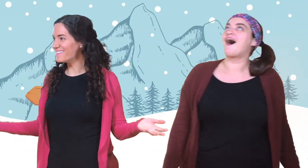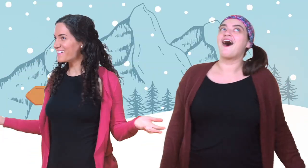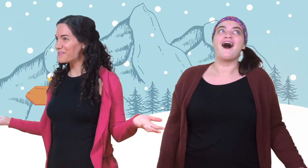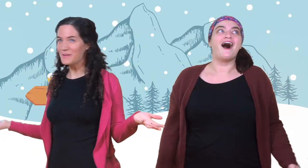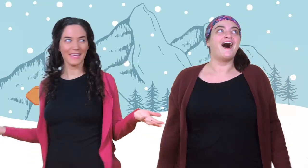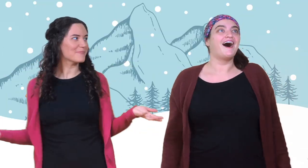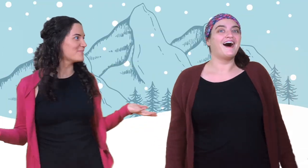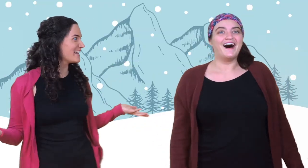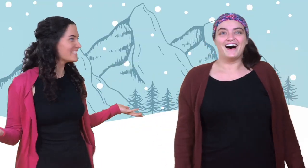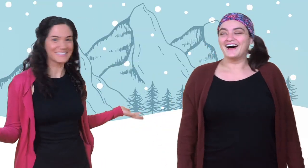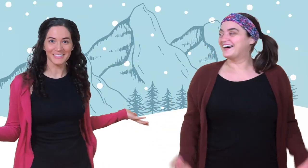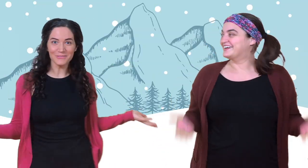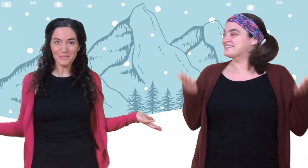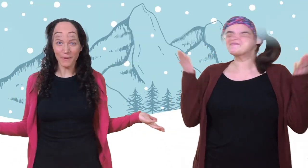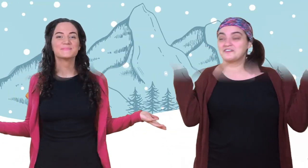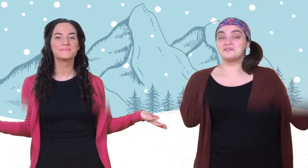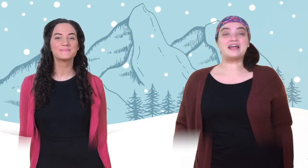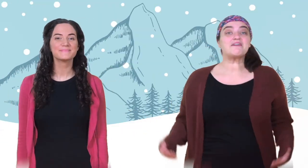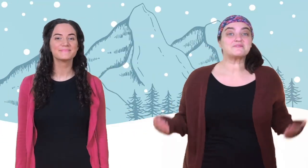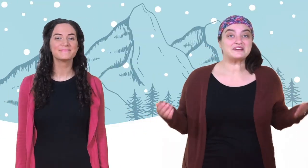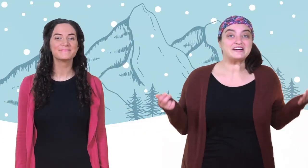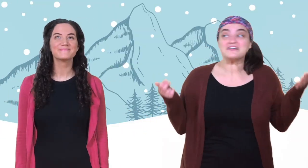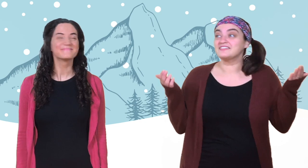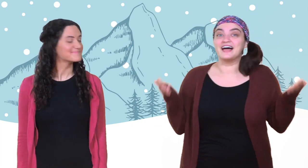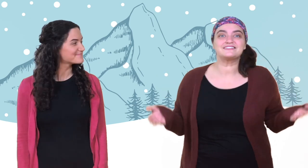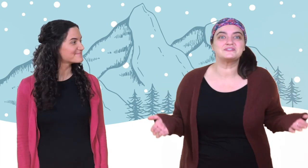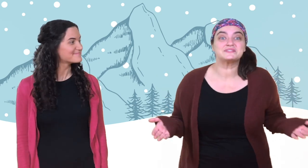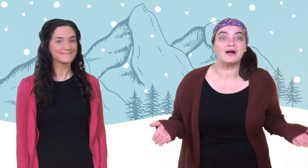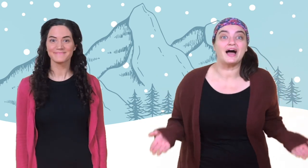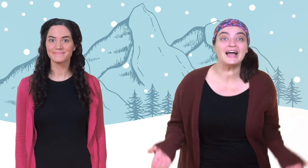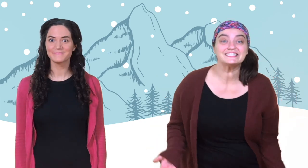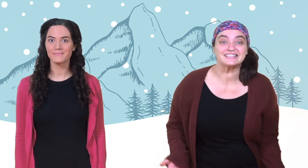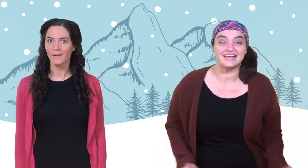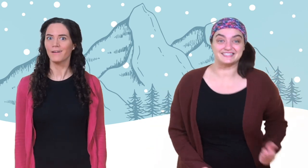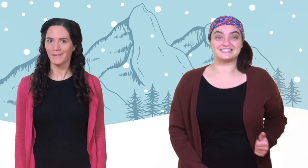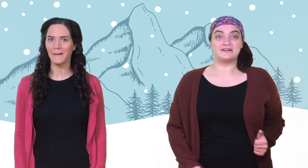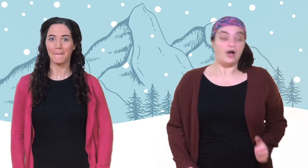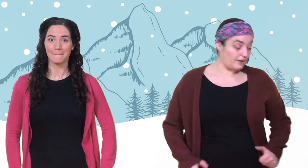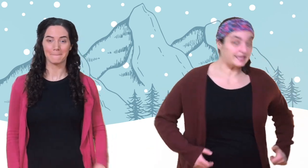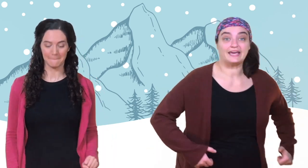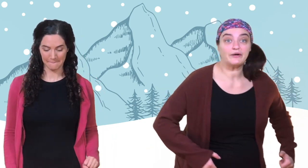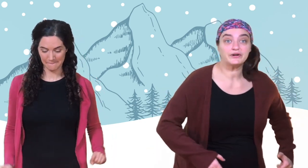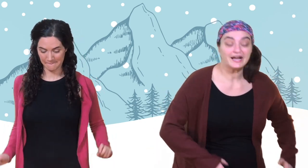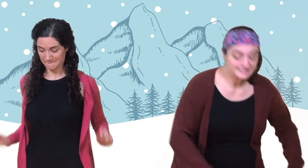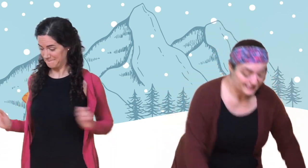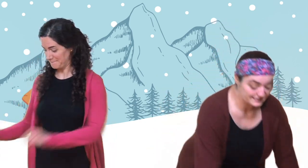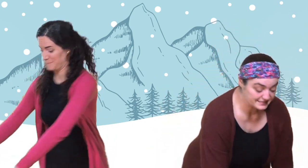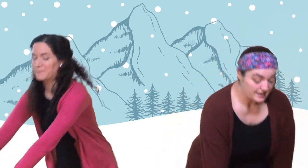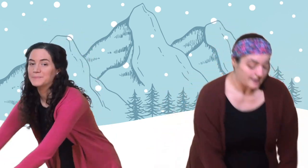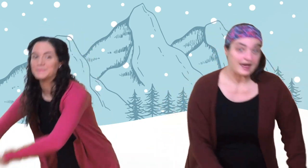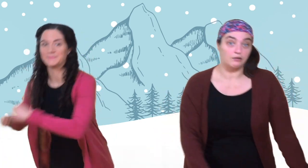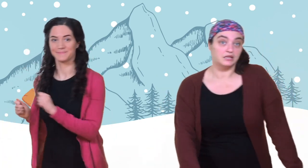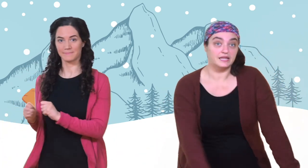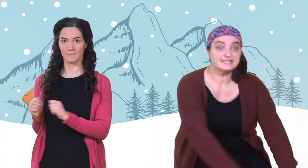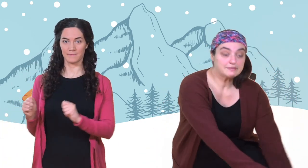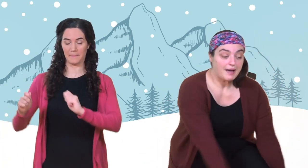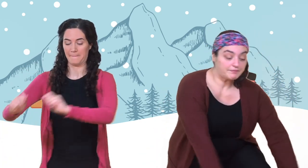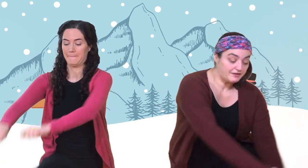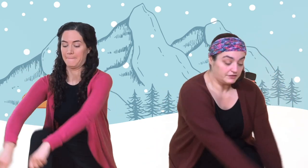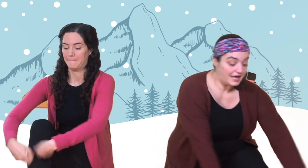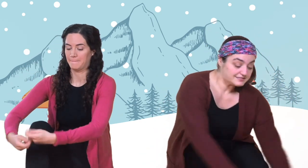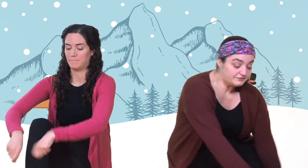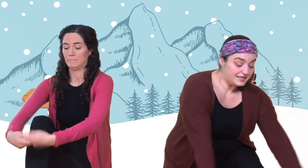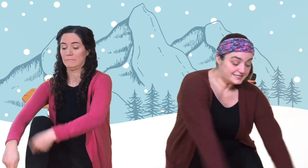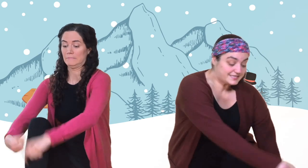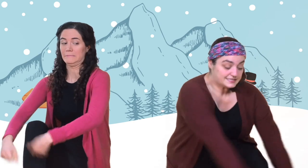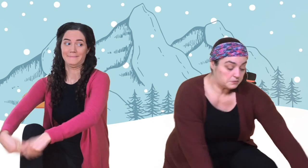Wow, we made it to the North Pole. Well, now that we're here, let's use our ice skates. Alright, get out your ice skates. Now, lace them up.